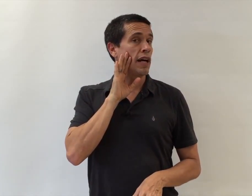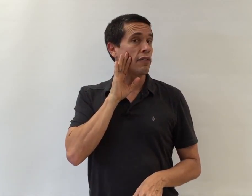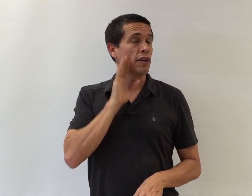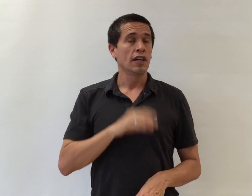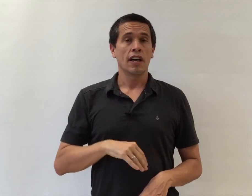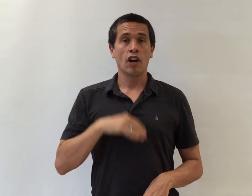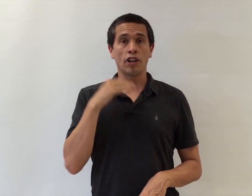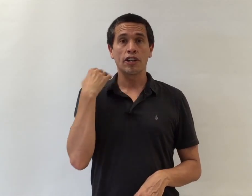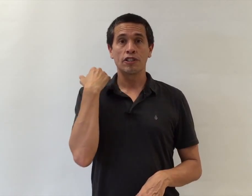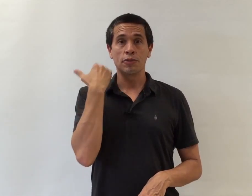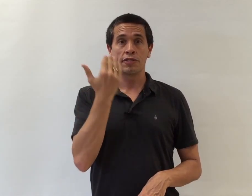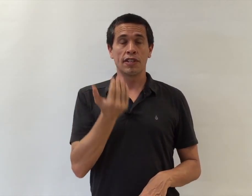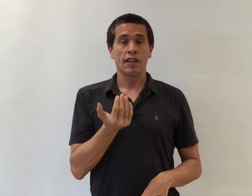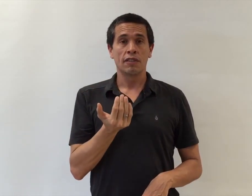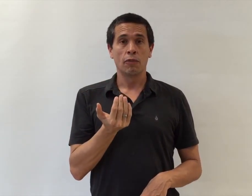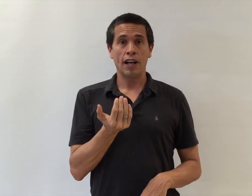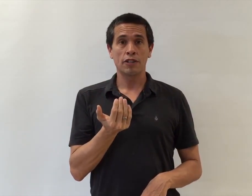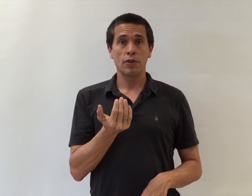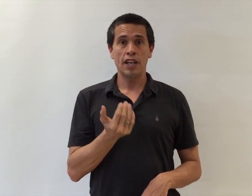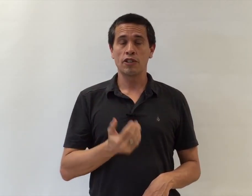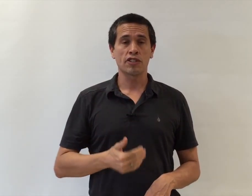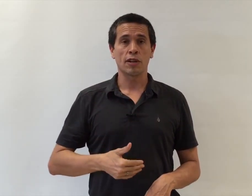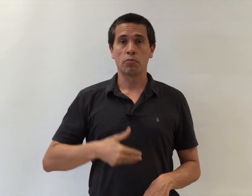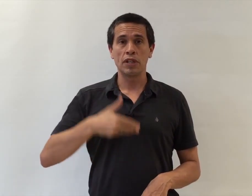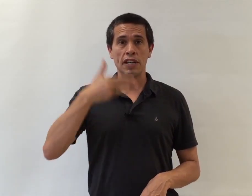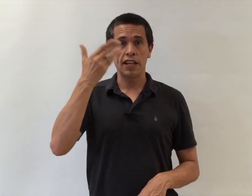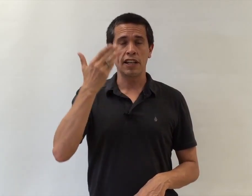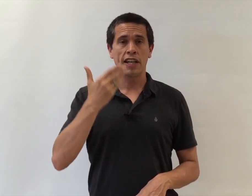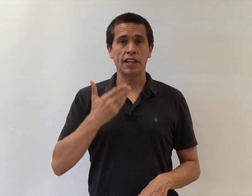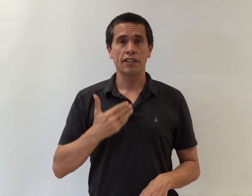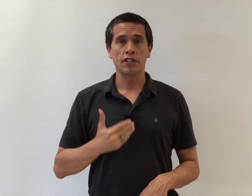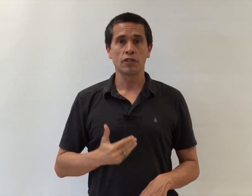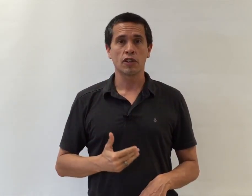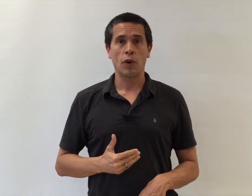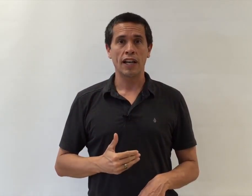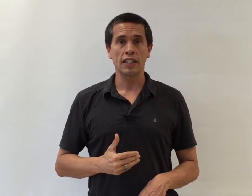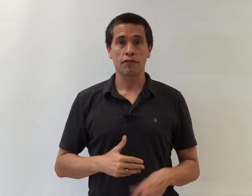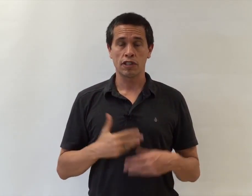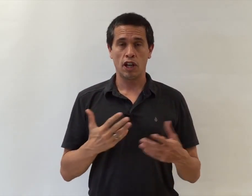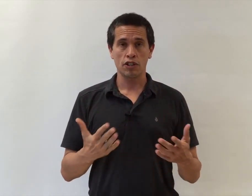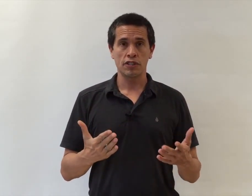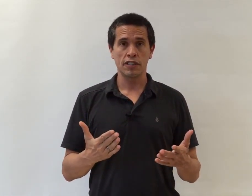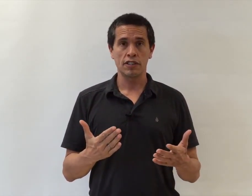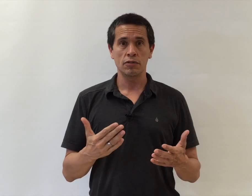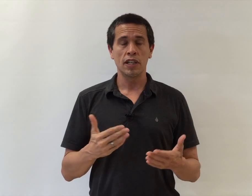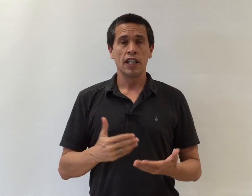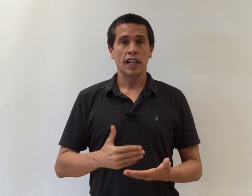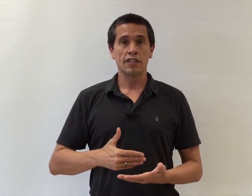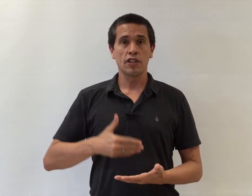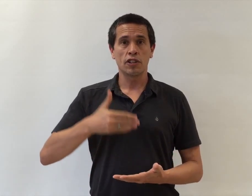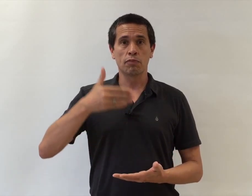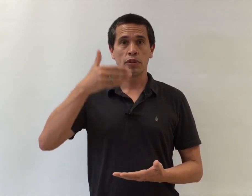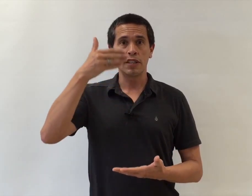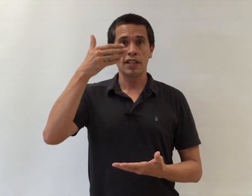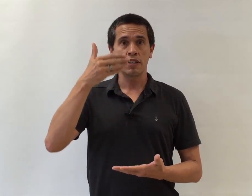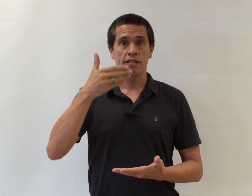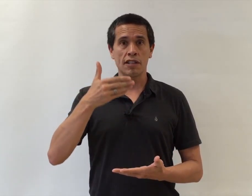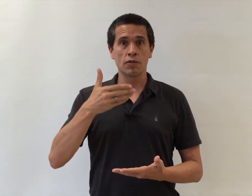mouth. And all you're going to do is while you do that, you're just going to breathe in and out of your nose quietly for as long as you need to until your breathing slows